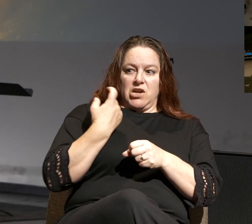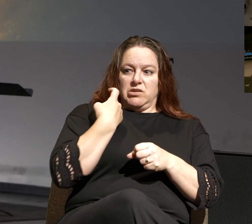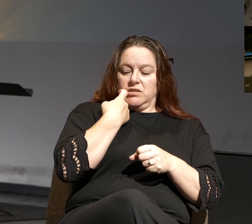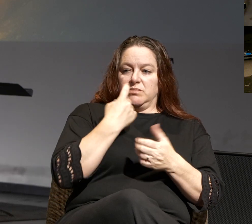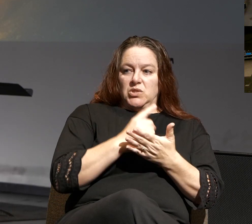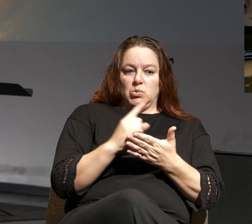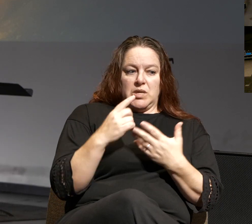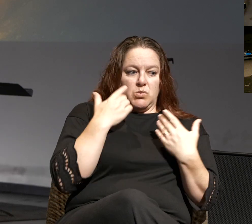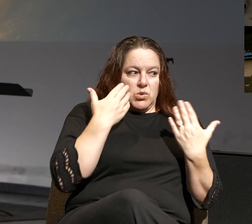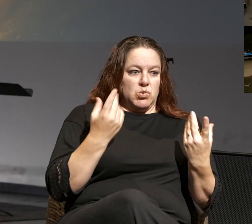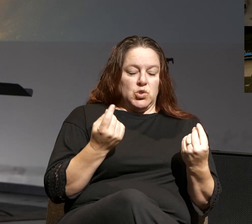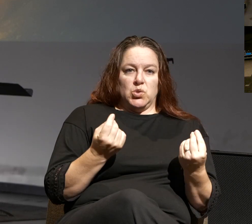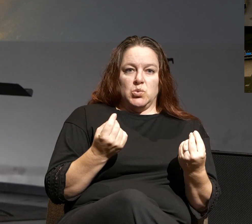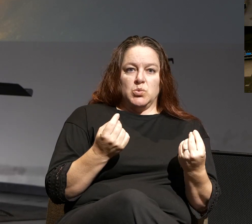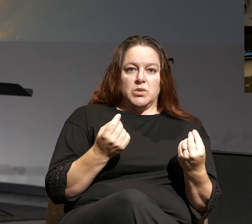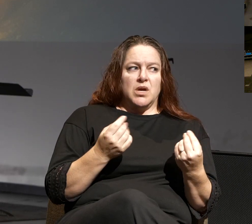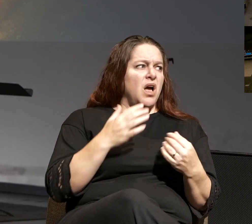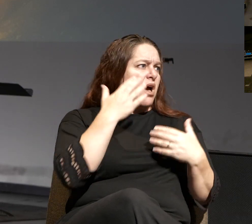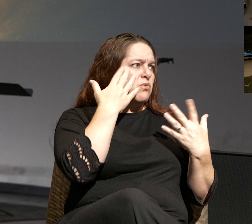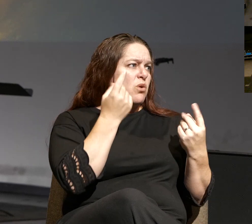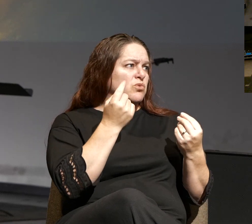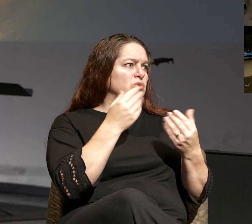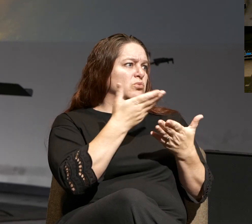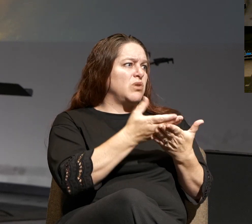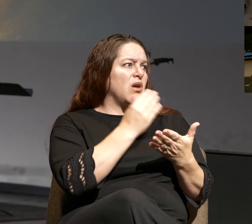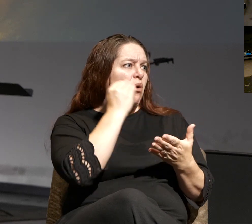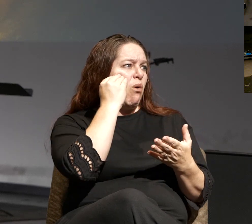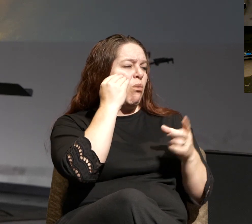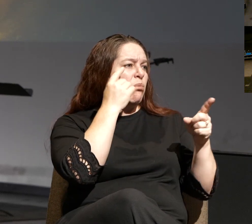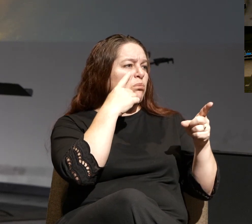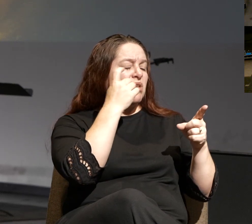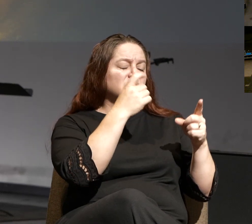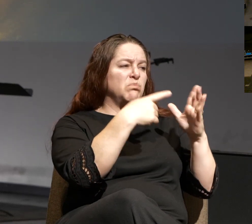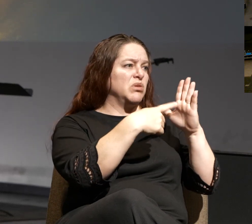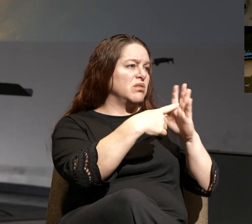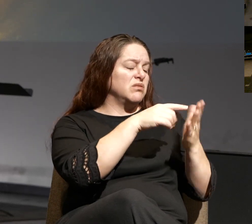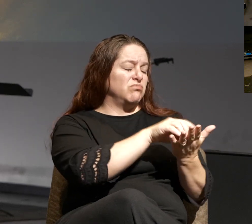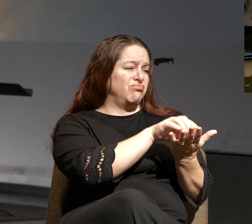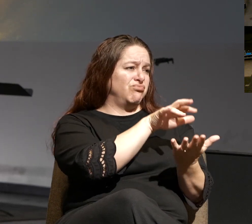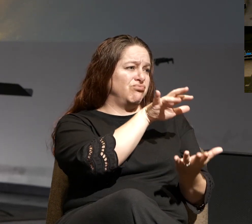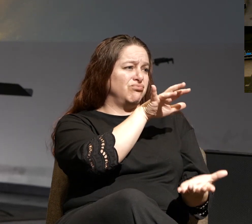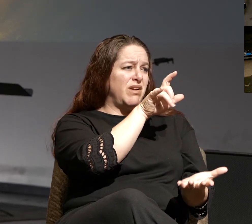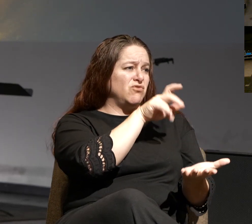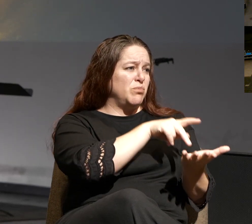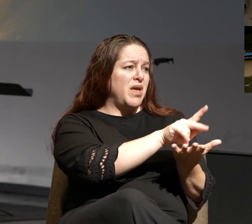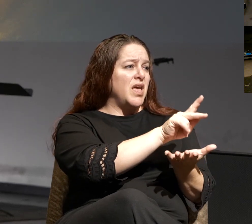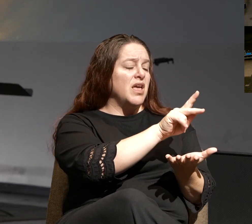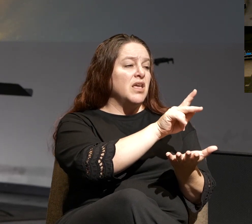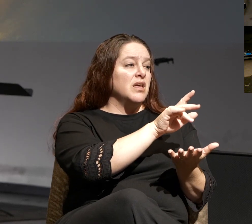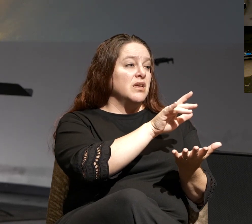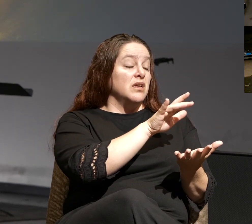do. I don't know what to do when I get home because there's a mountain of bills that need to be paid and